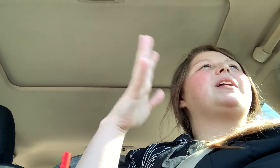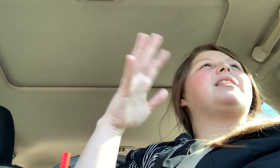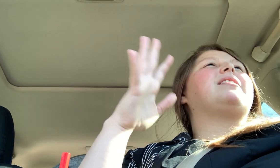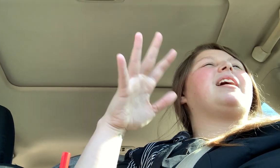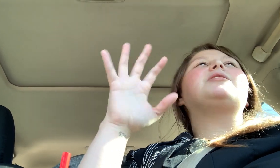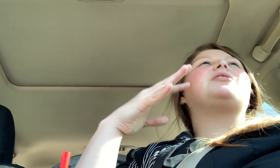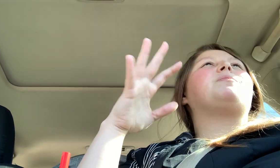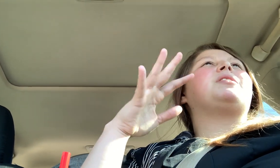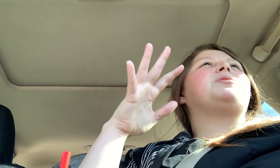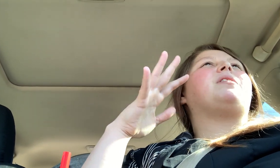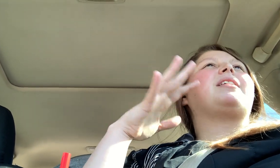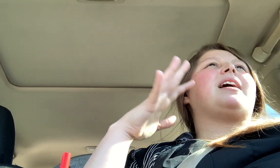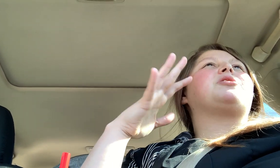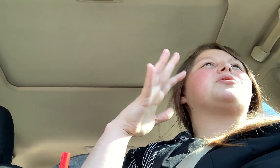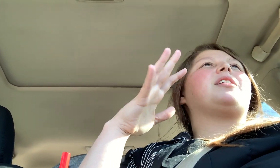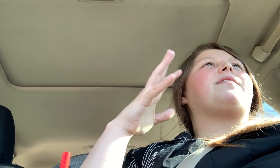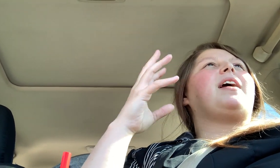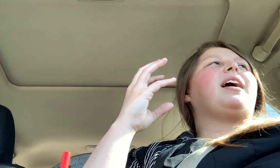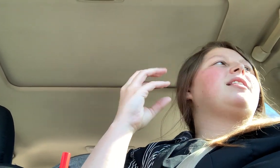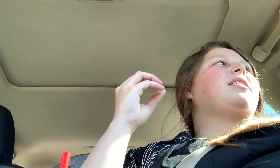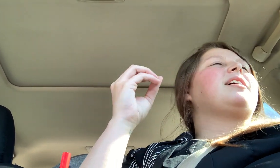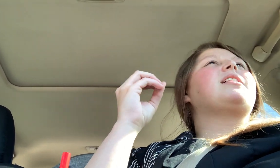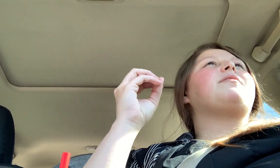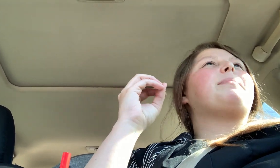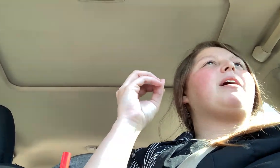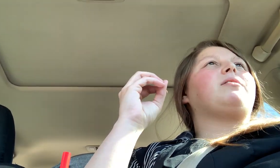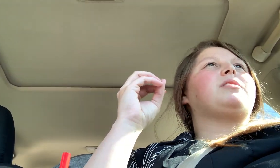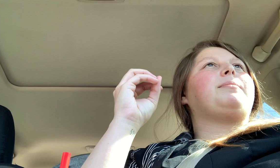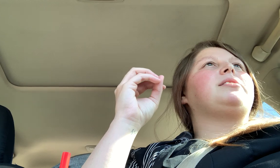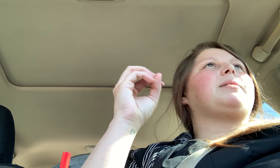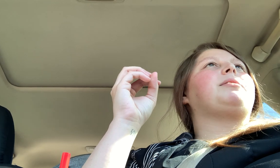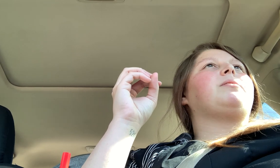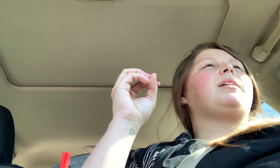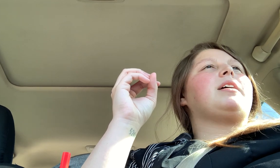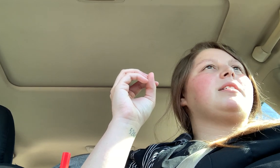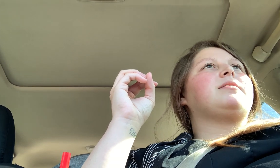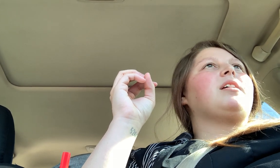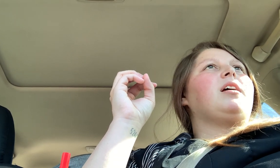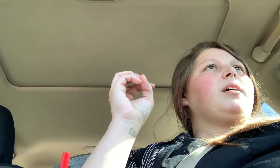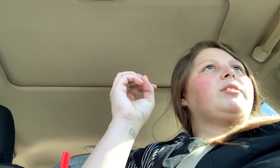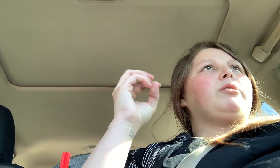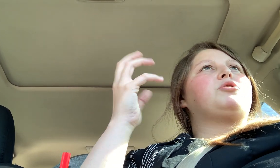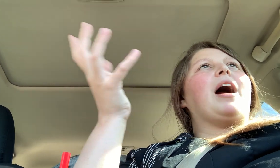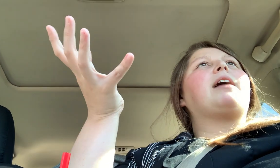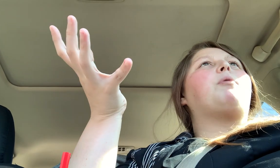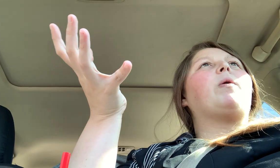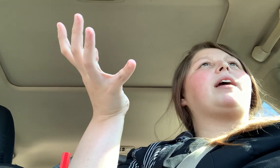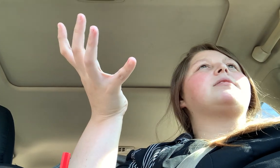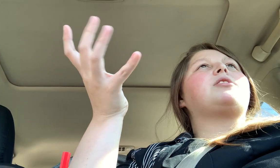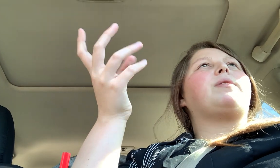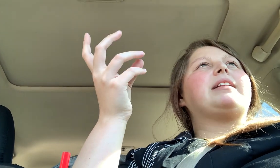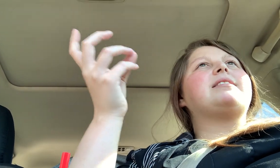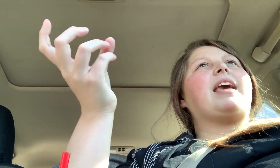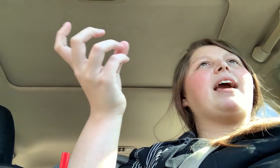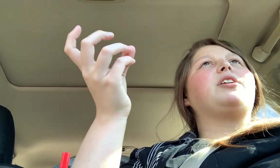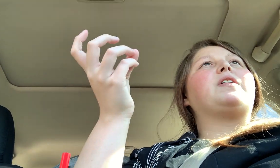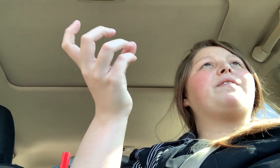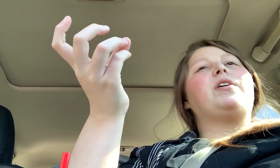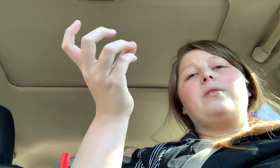any, I just didn't want to do all that extra stuff. And the thing I love about WW is you track points. You can scan your food